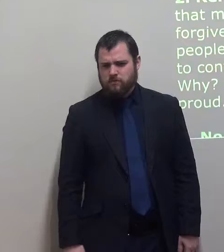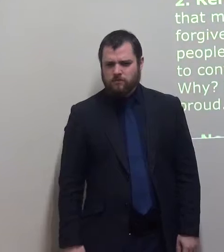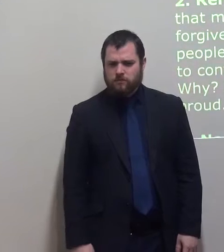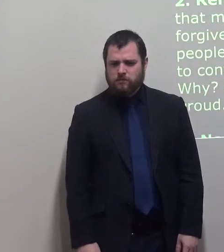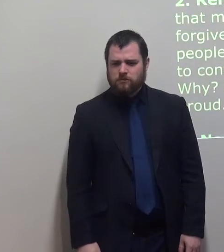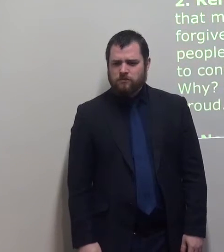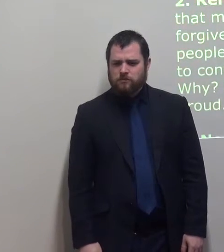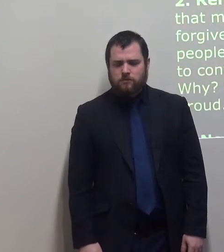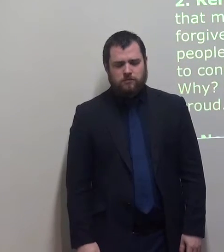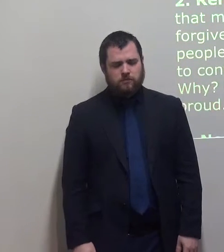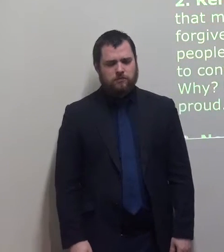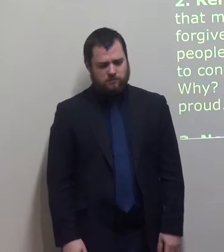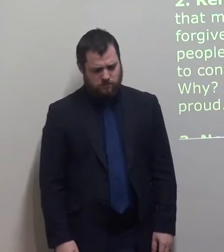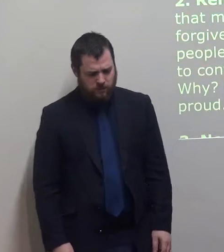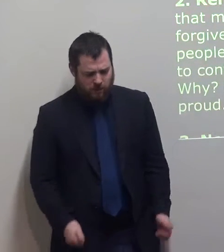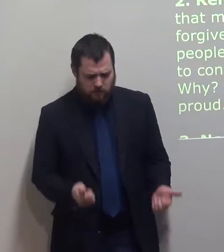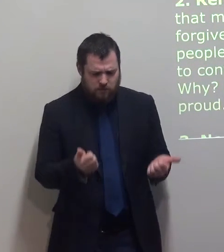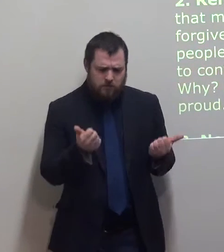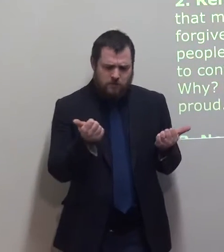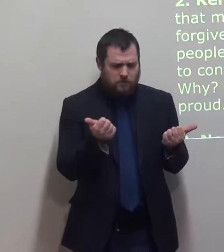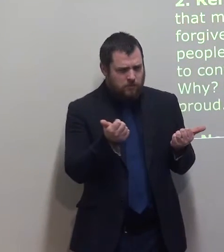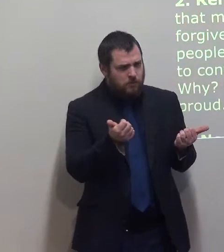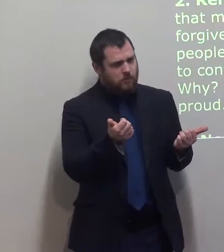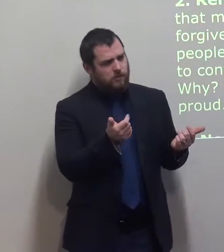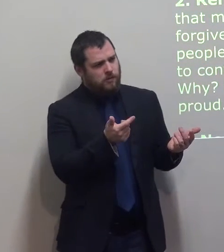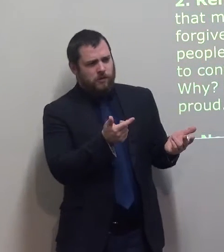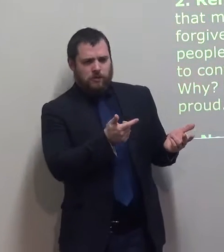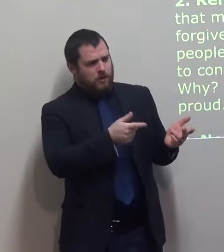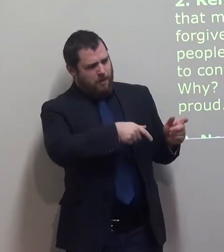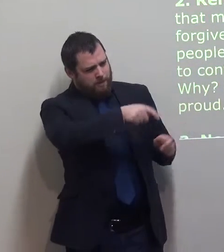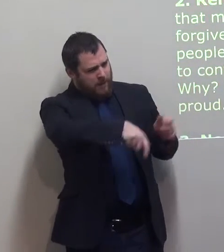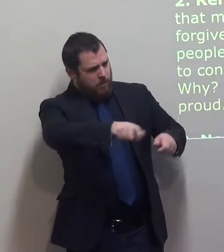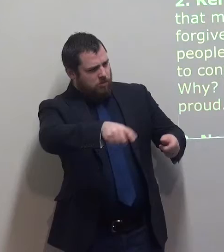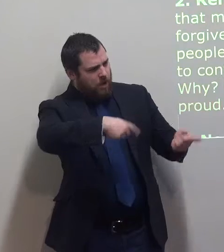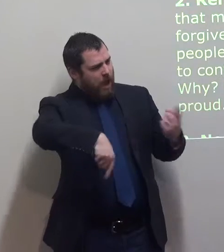I can see that many people do not want to forgive for living peace.